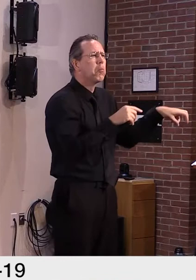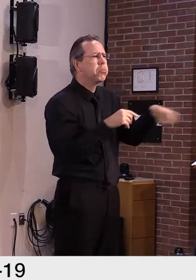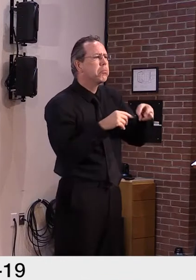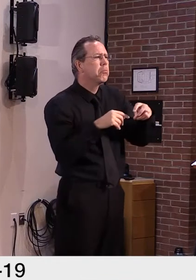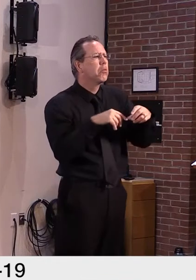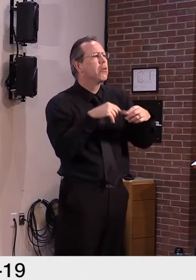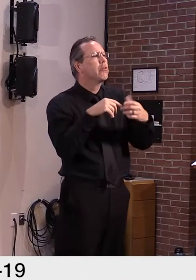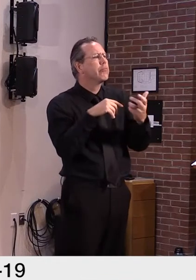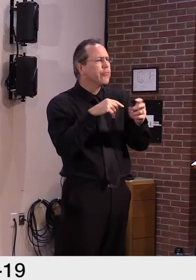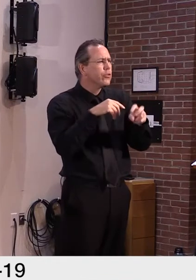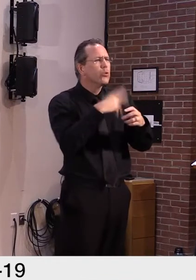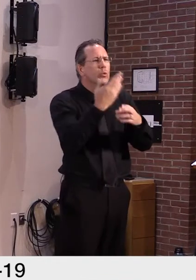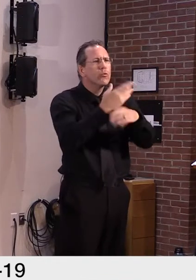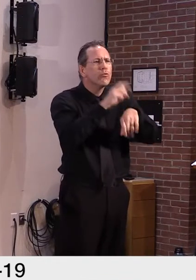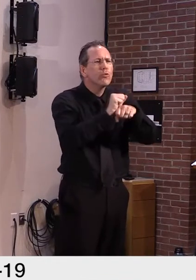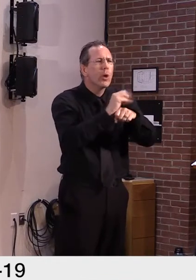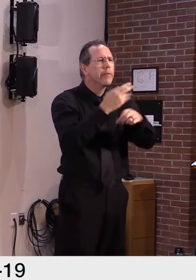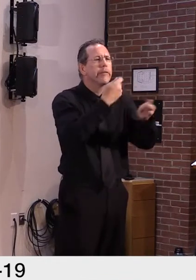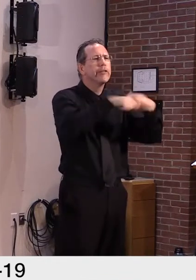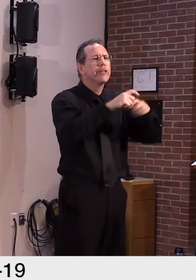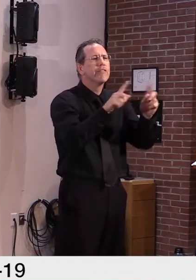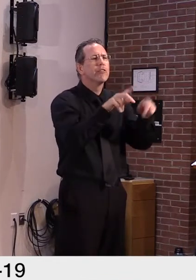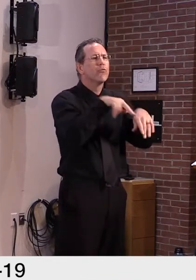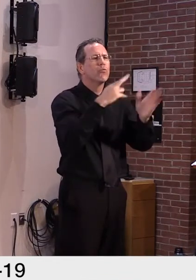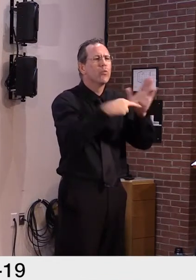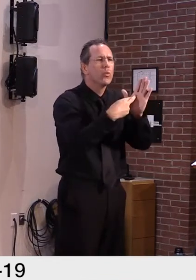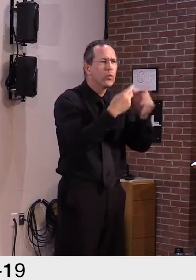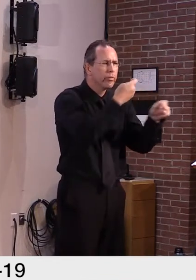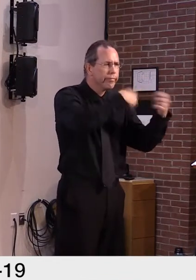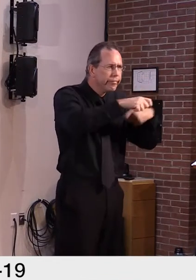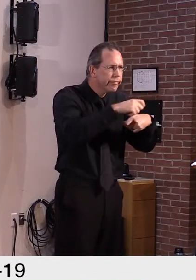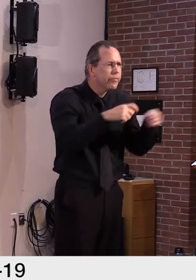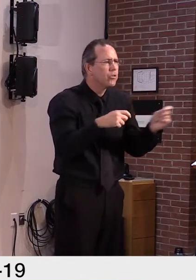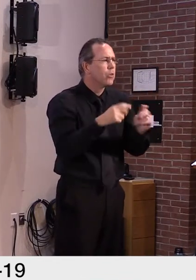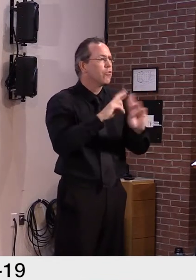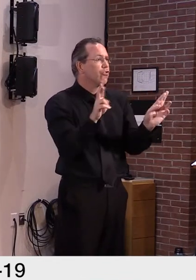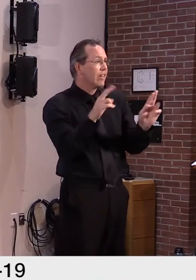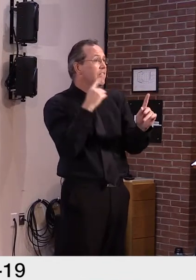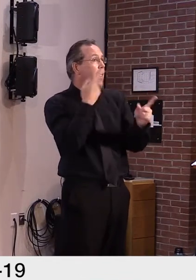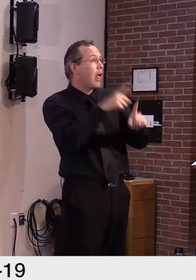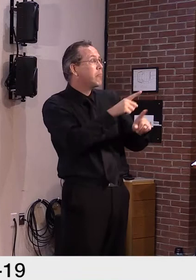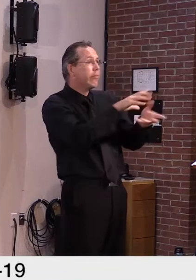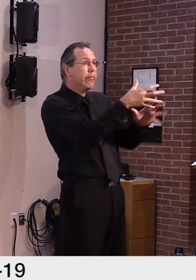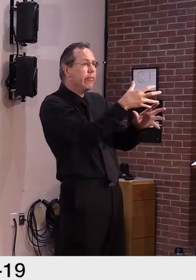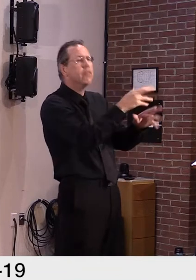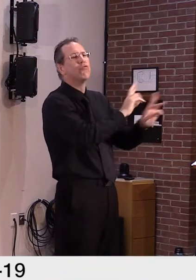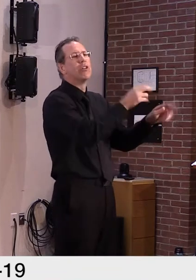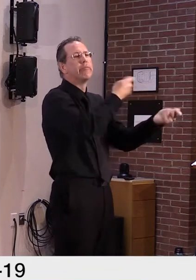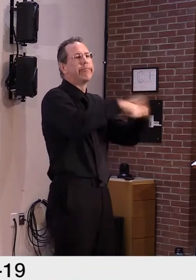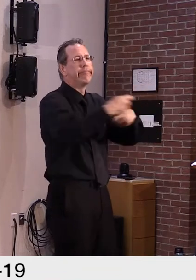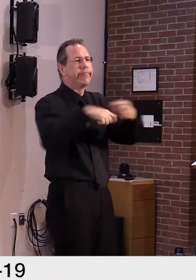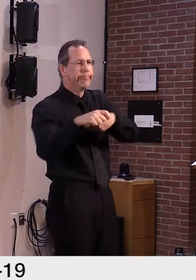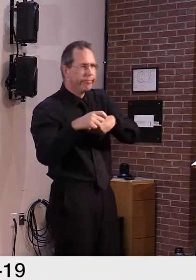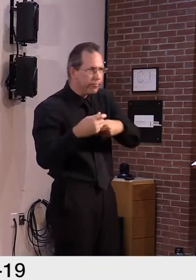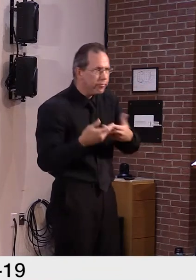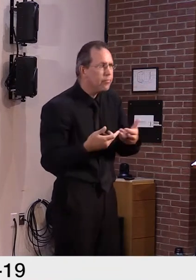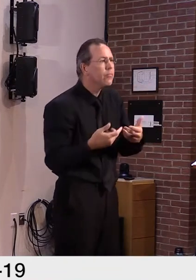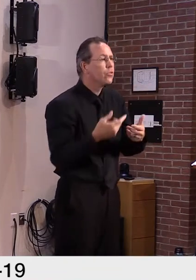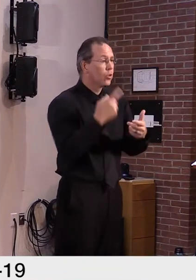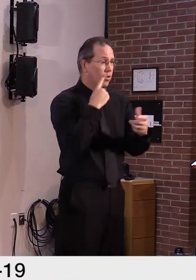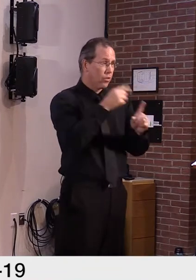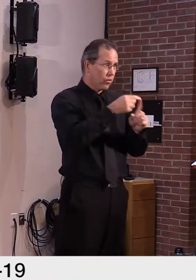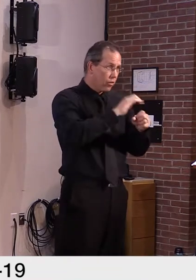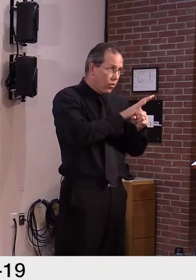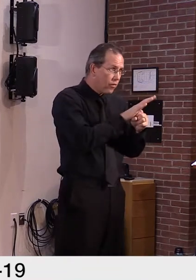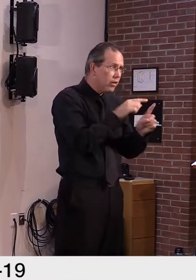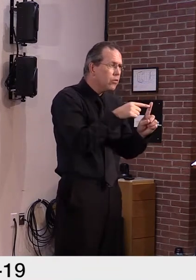later if they need to. And we're really following closely both the landscape around COVID as well as what the schools